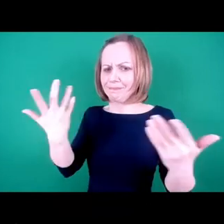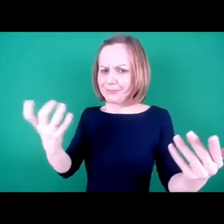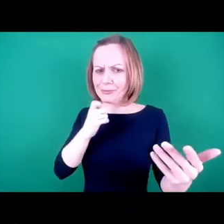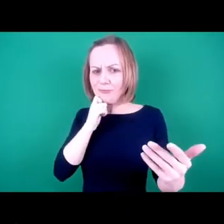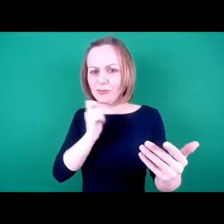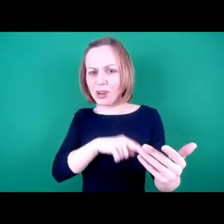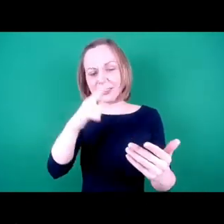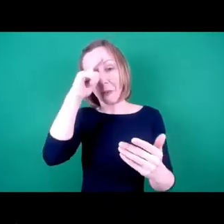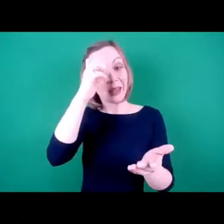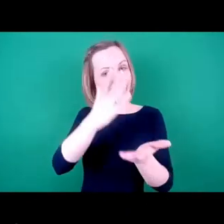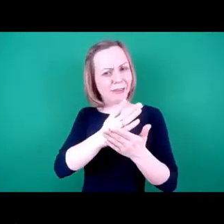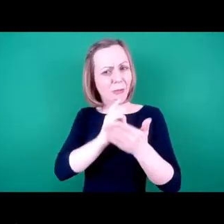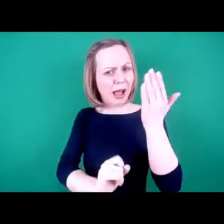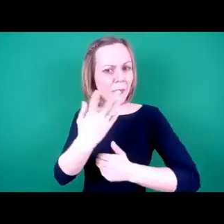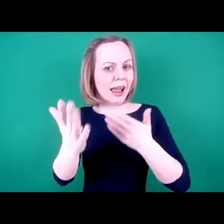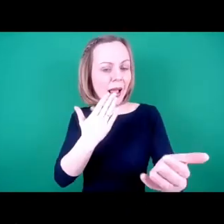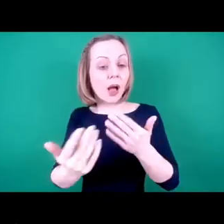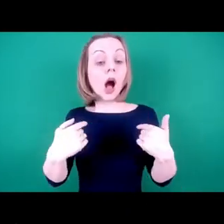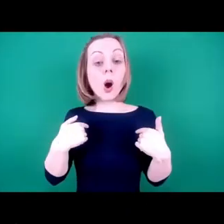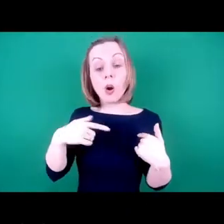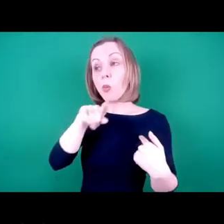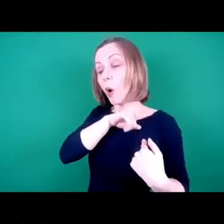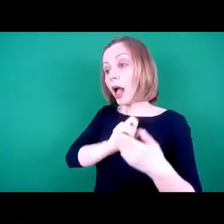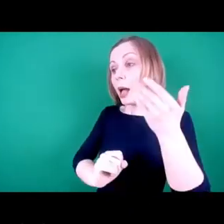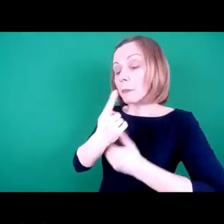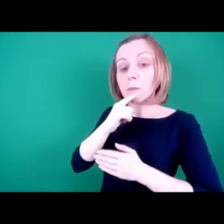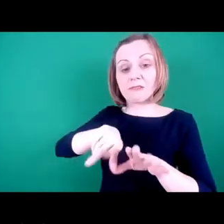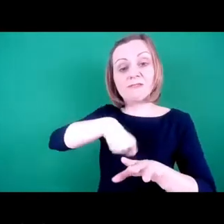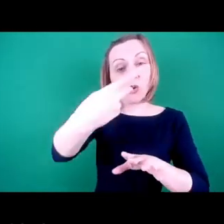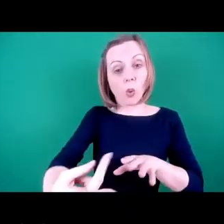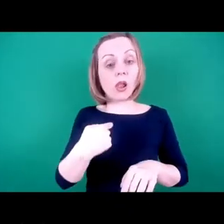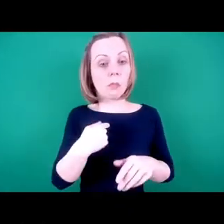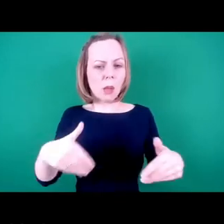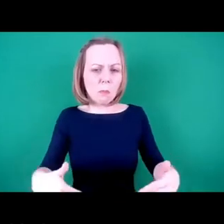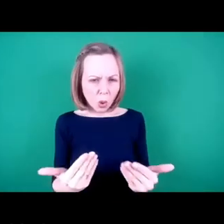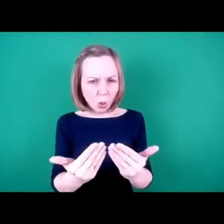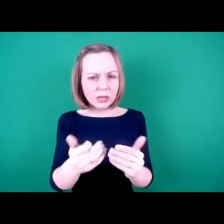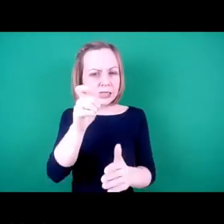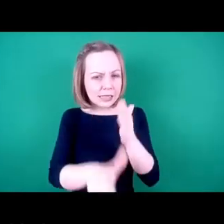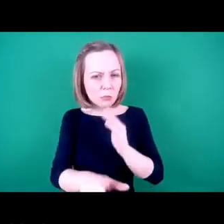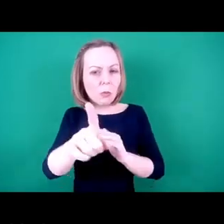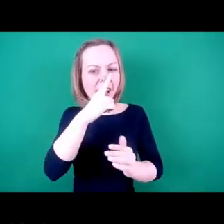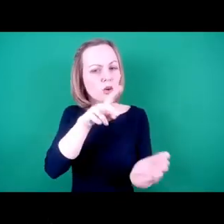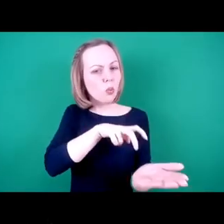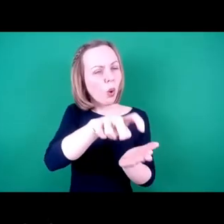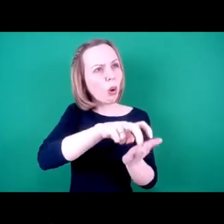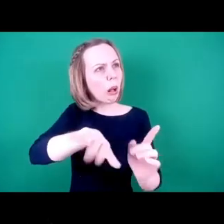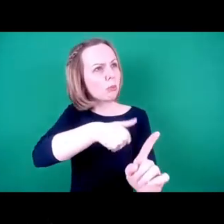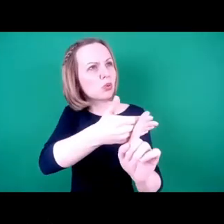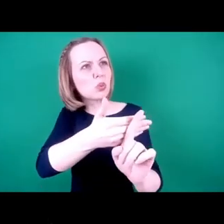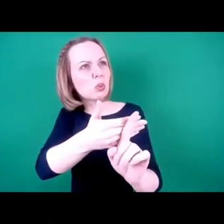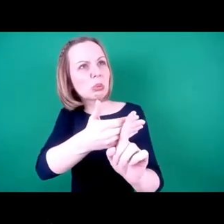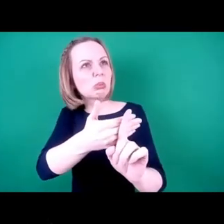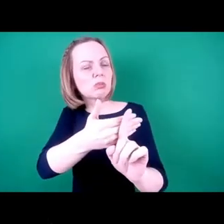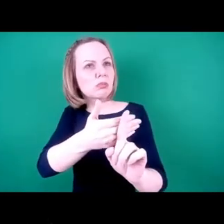And so I said, oh, because I had a fall. I was actually born disabled, but I could walk up until 12, 13 years